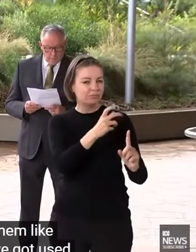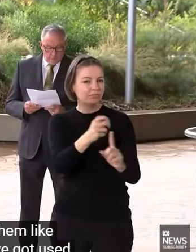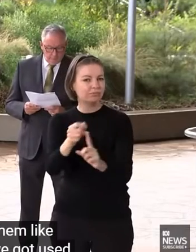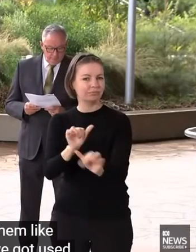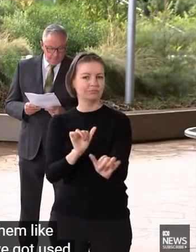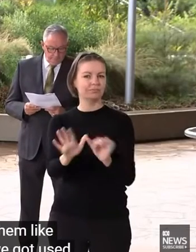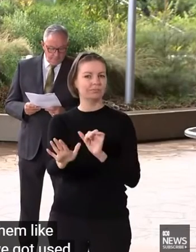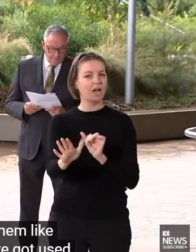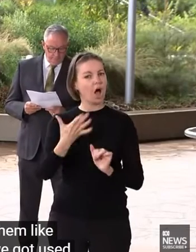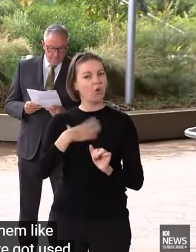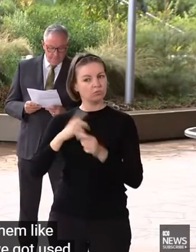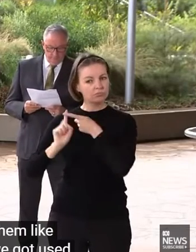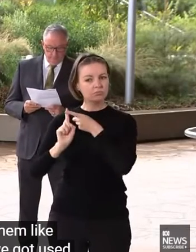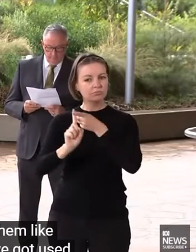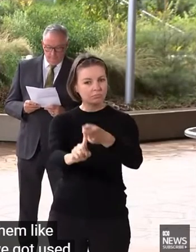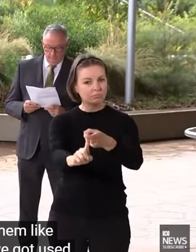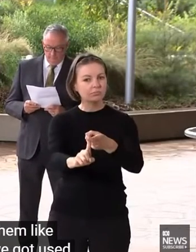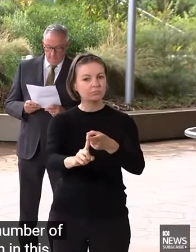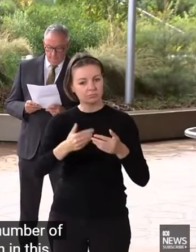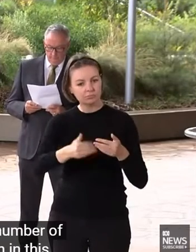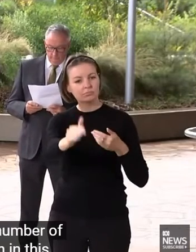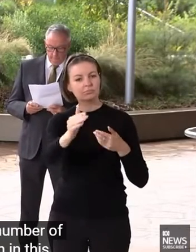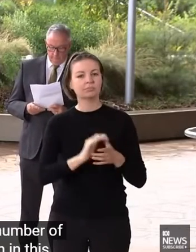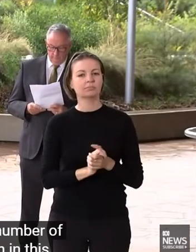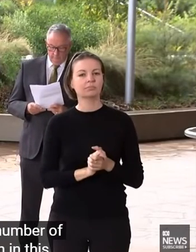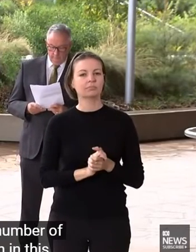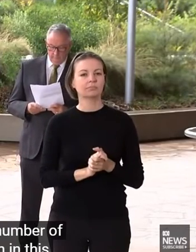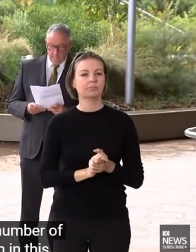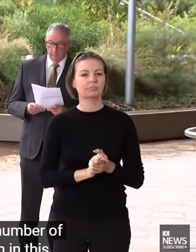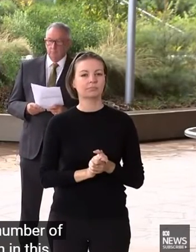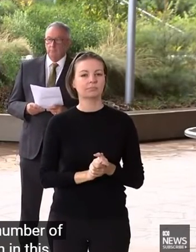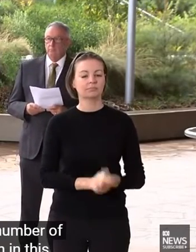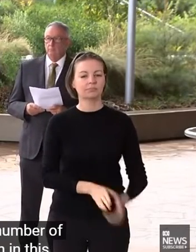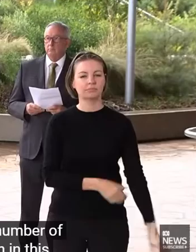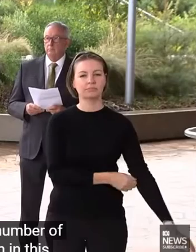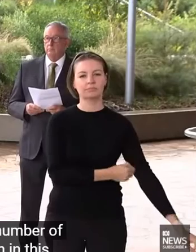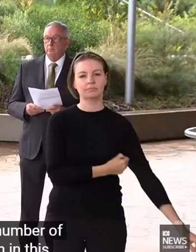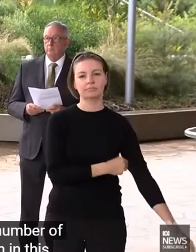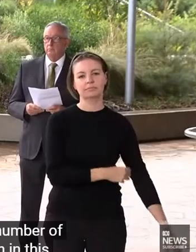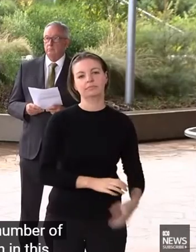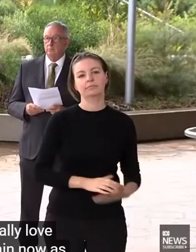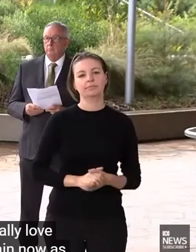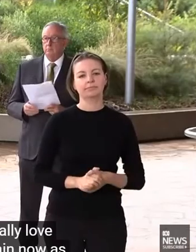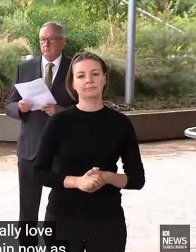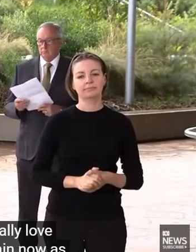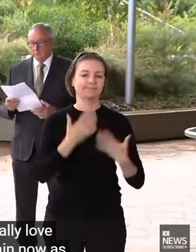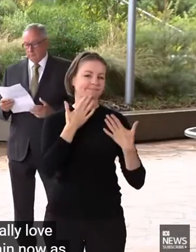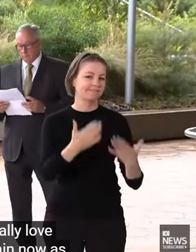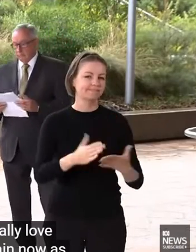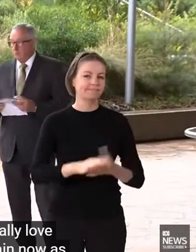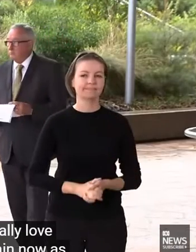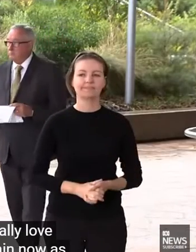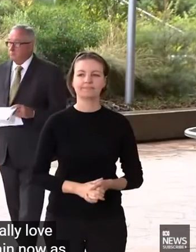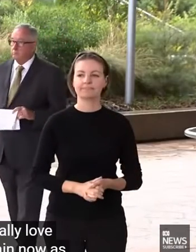day. I'd really love to see that happen again now as we work our way through this latest challenge. Thank you.